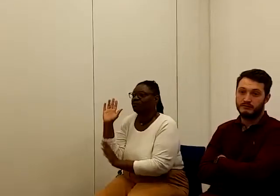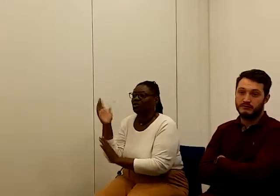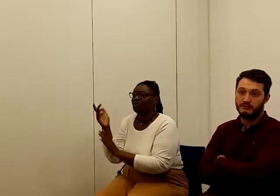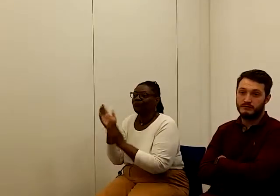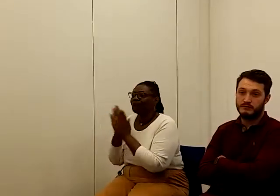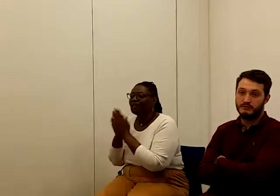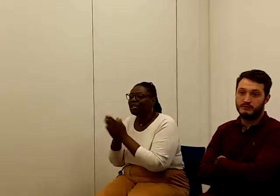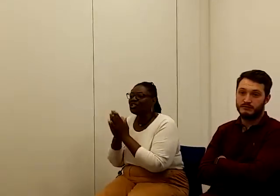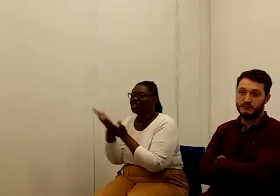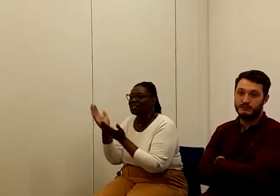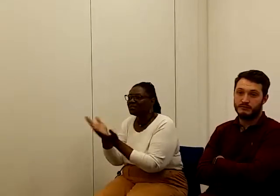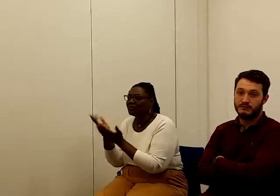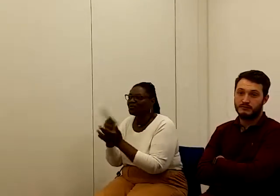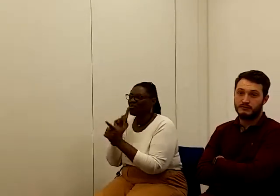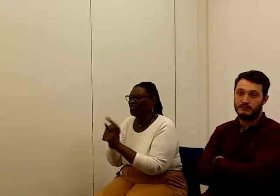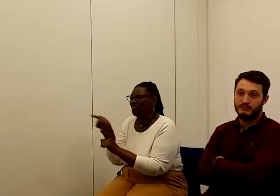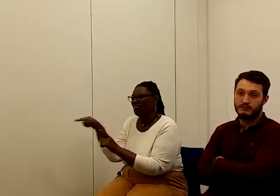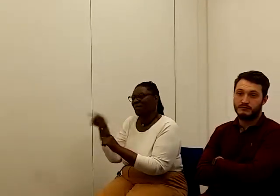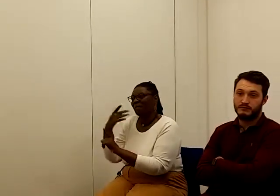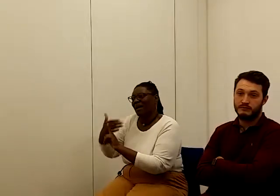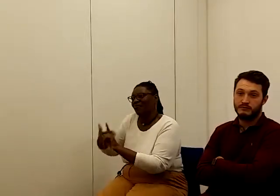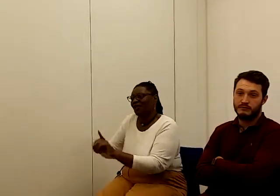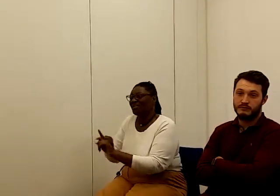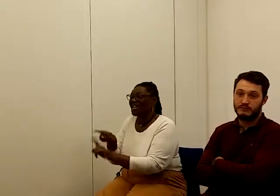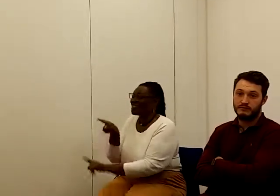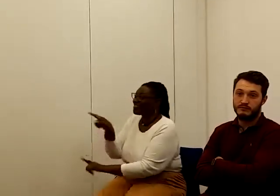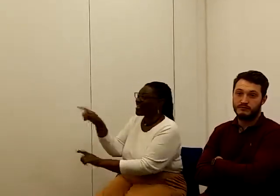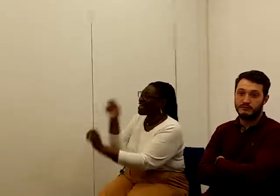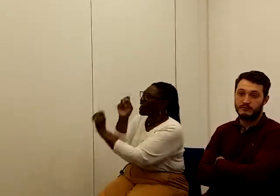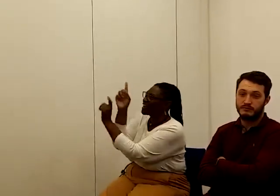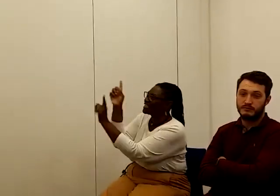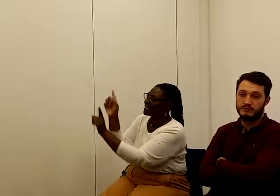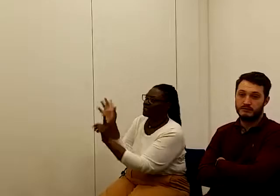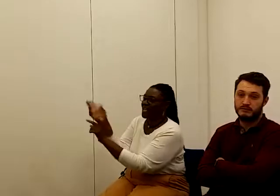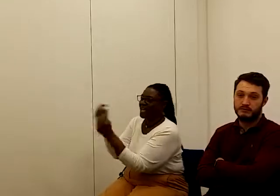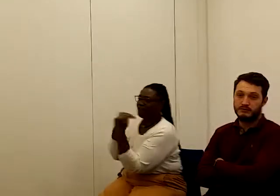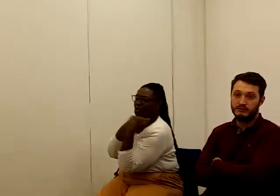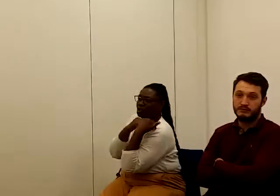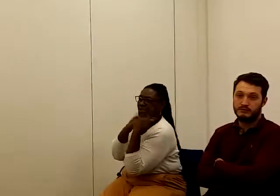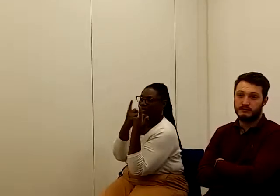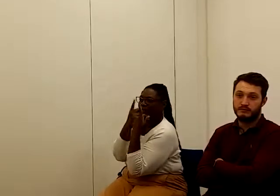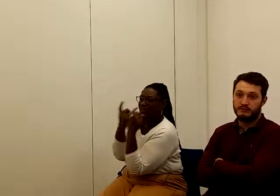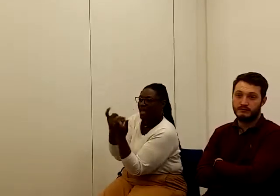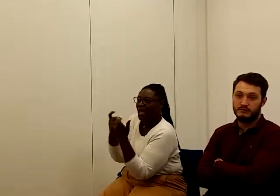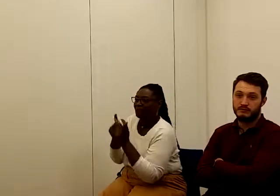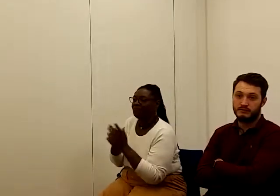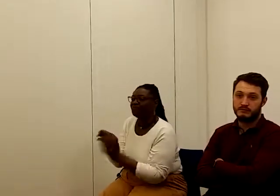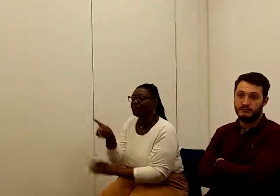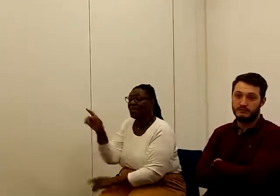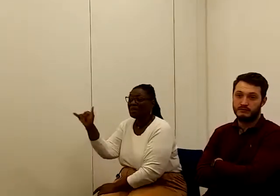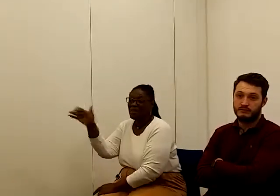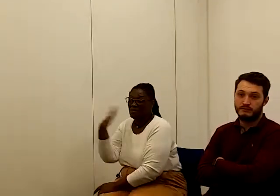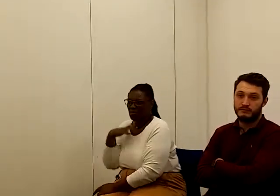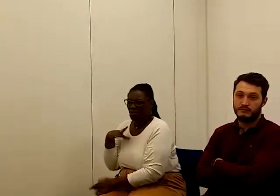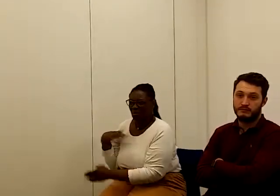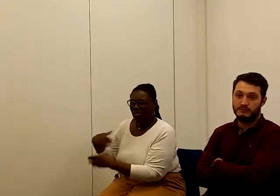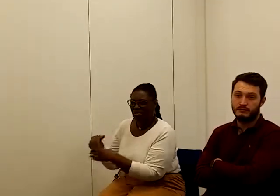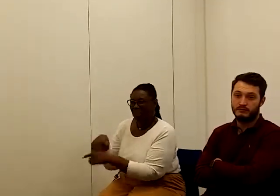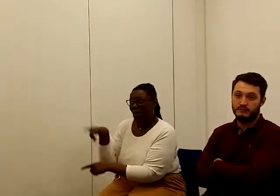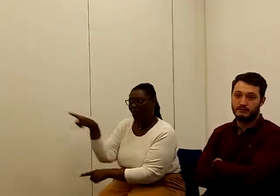means that the churches owe us in a sense in their idea of duty and care. And we might not want to be part of those organisations